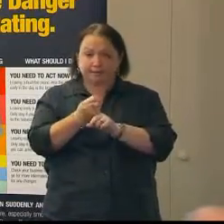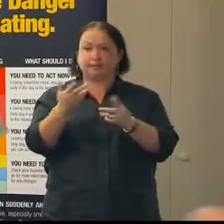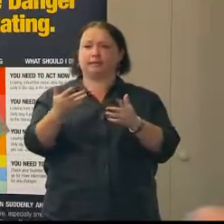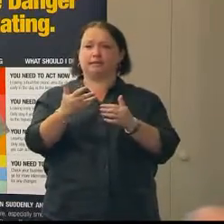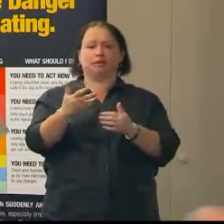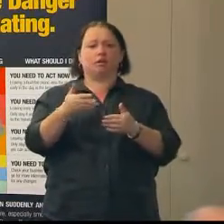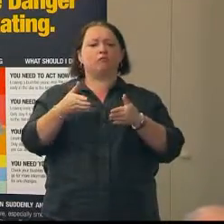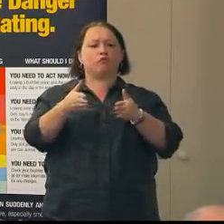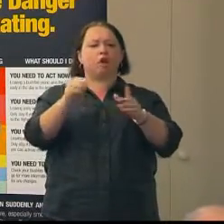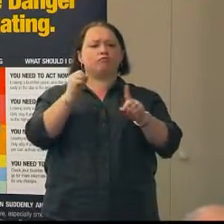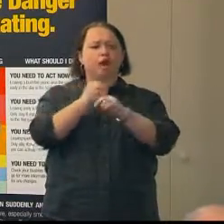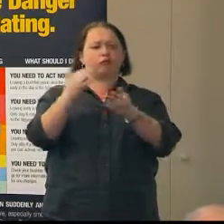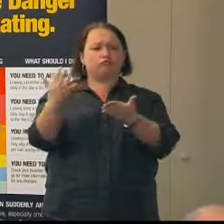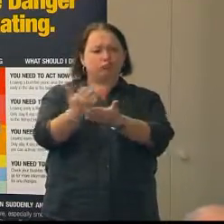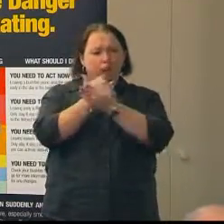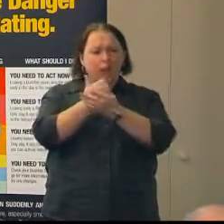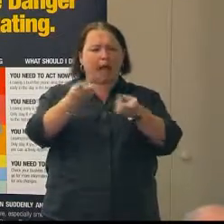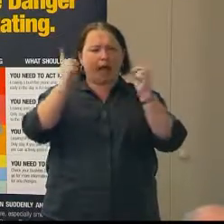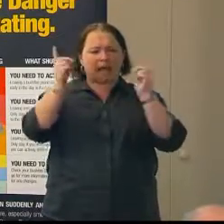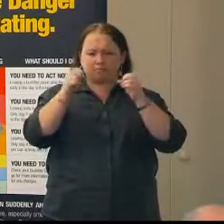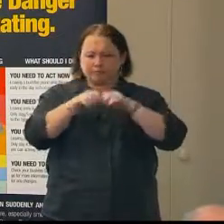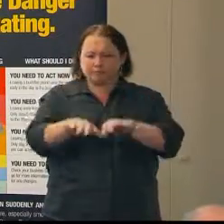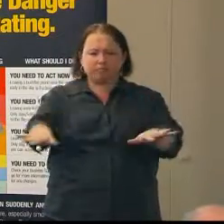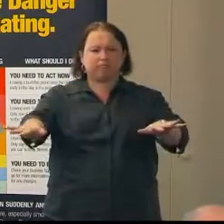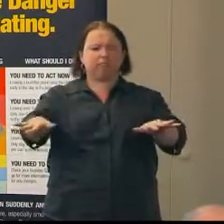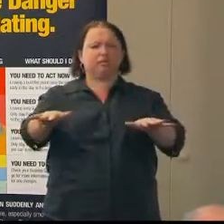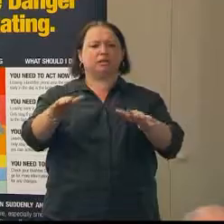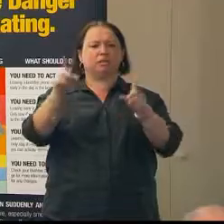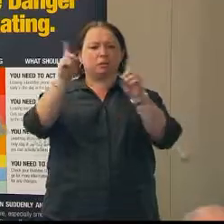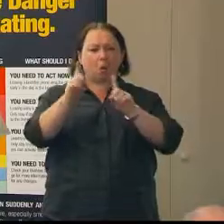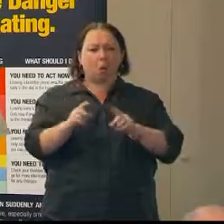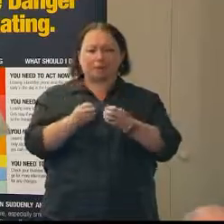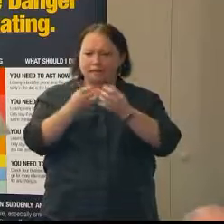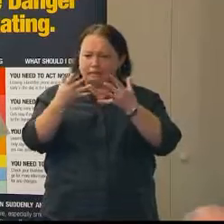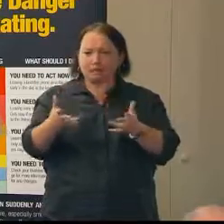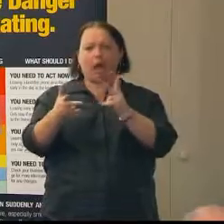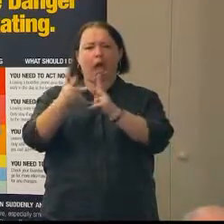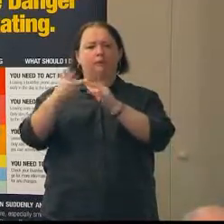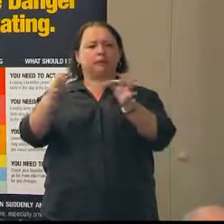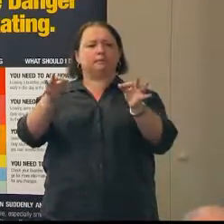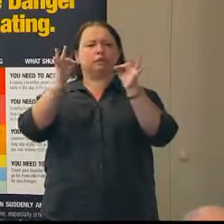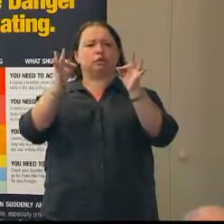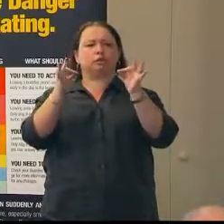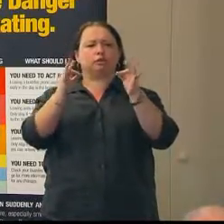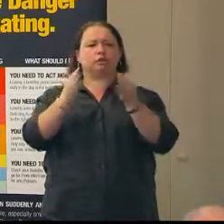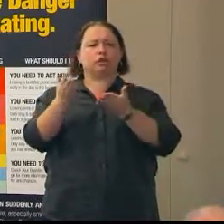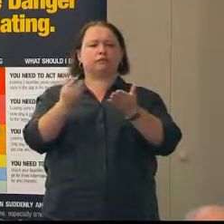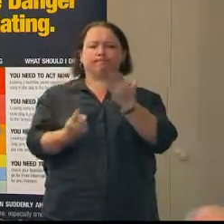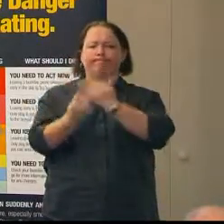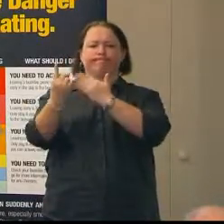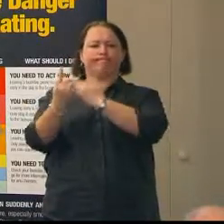road crash rescue, hazardous materials spills, storm damage and other special service incidents, supporting